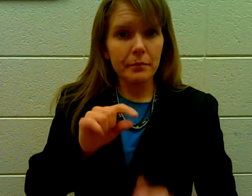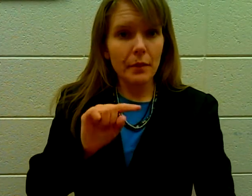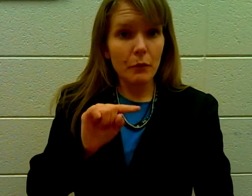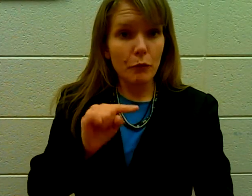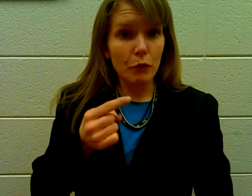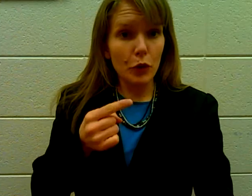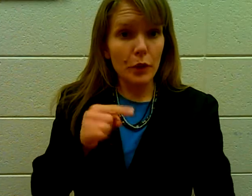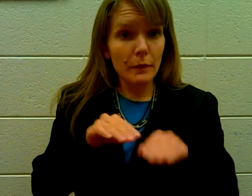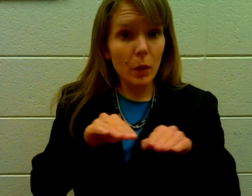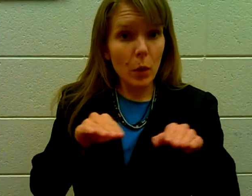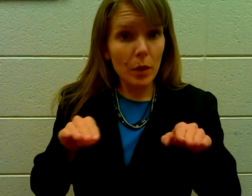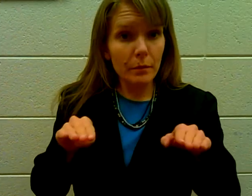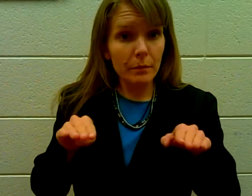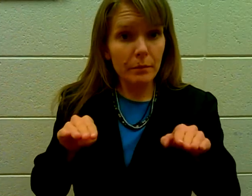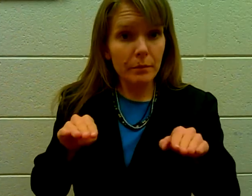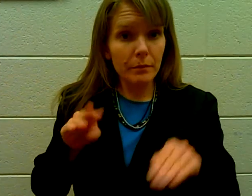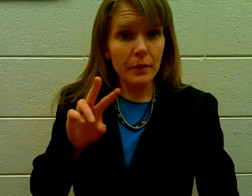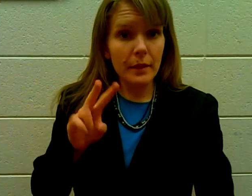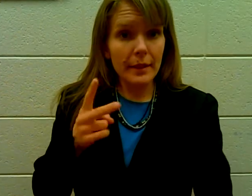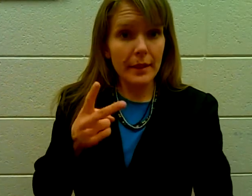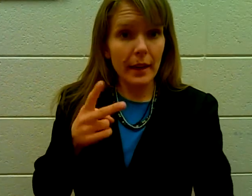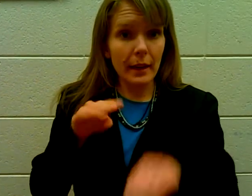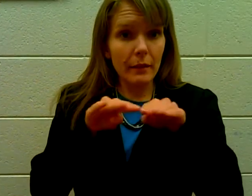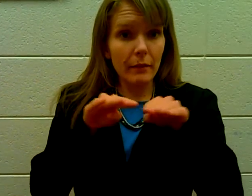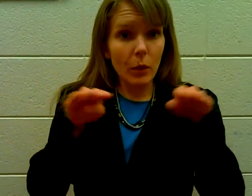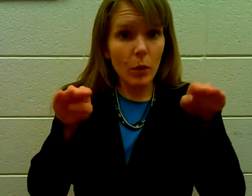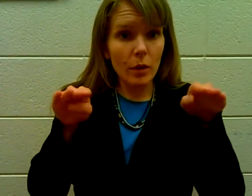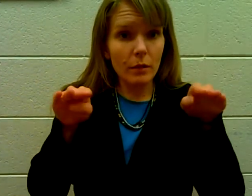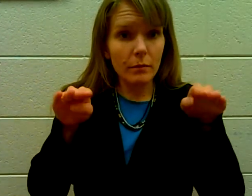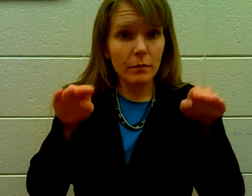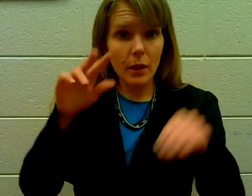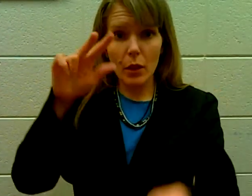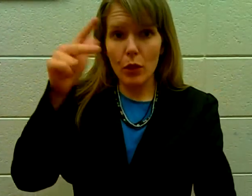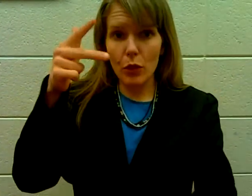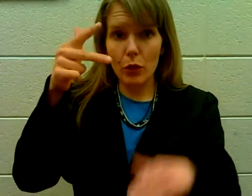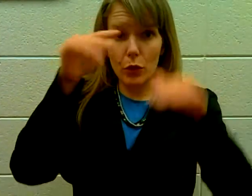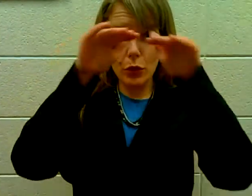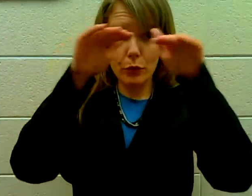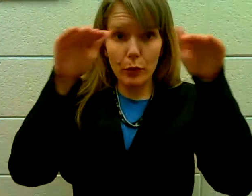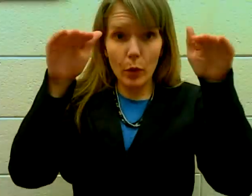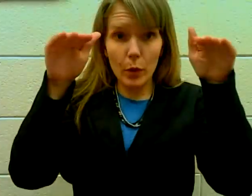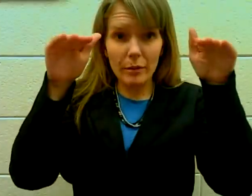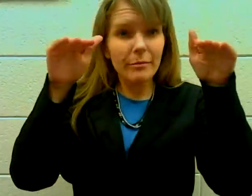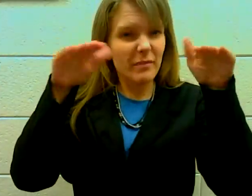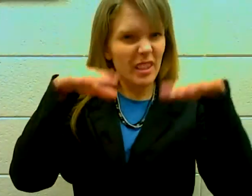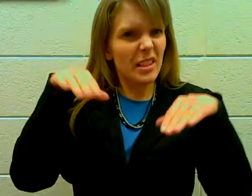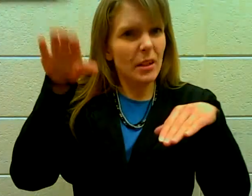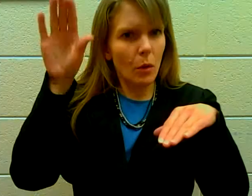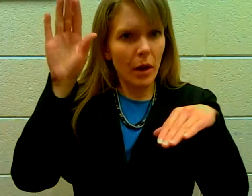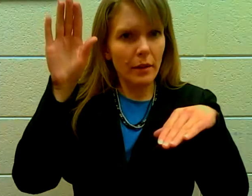First. Floor. Second. Floor. Third. Floor. And so on.